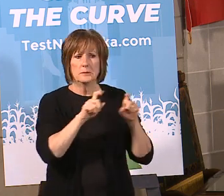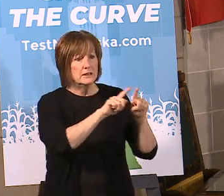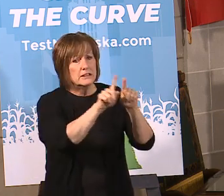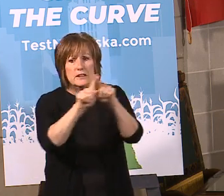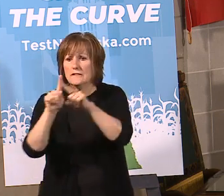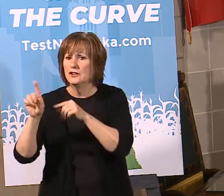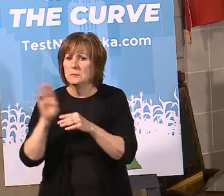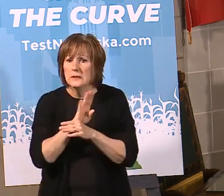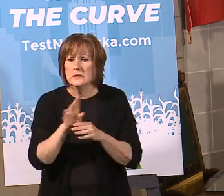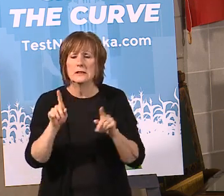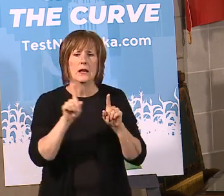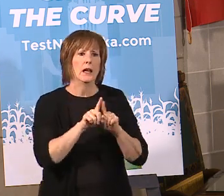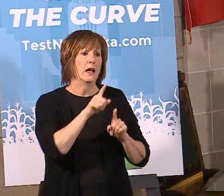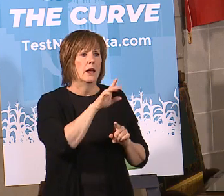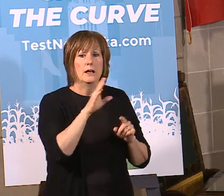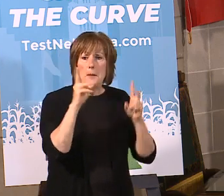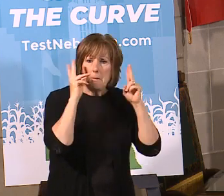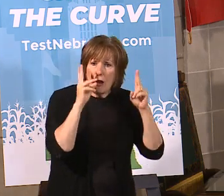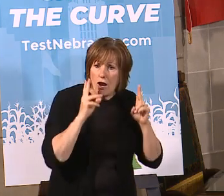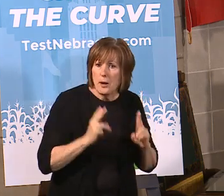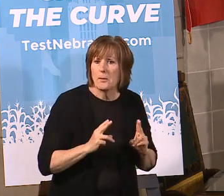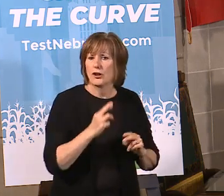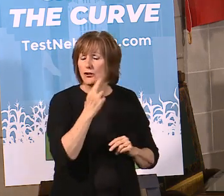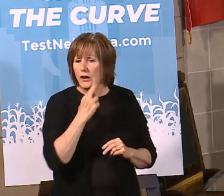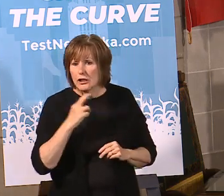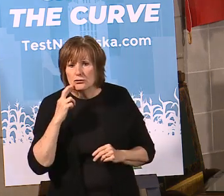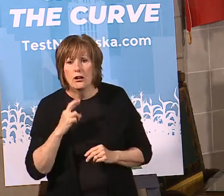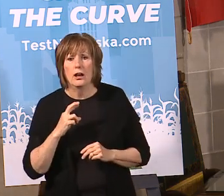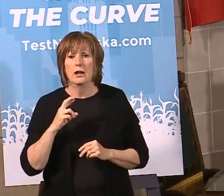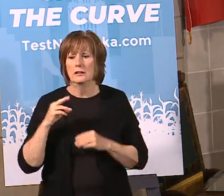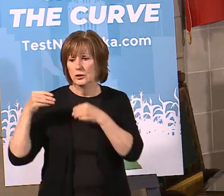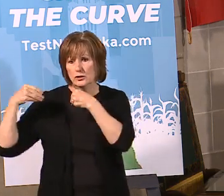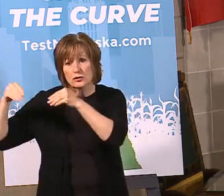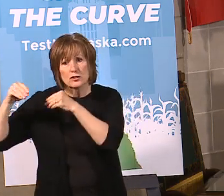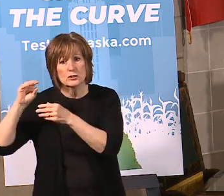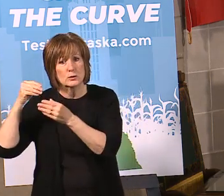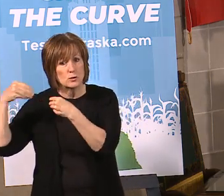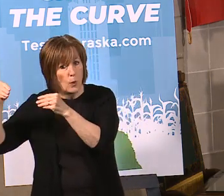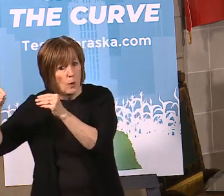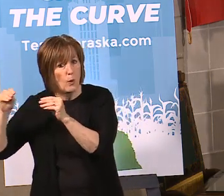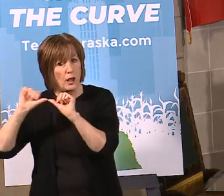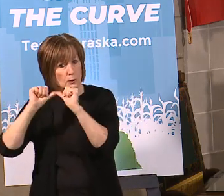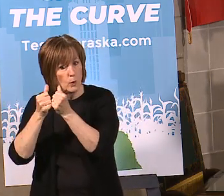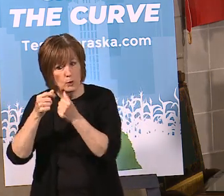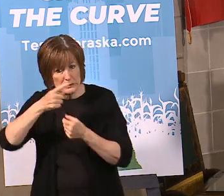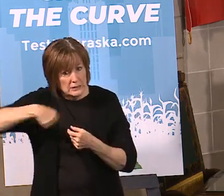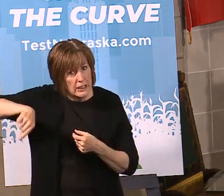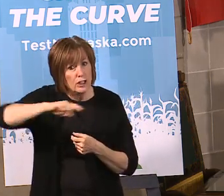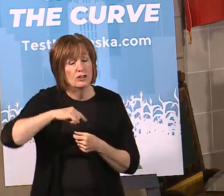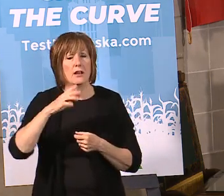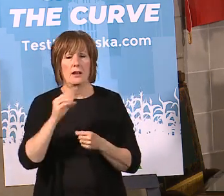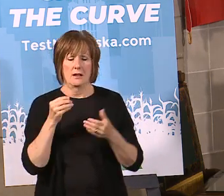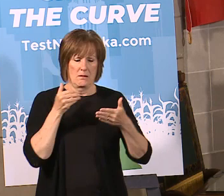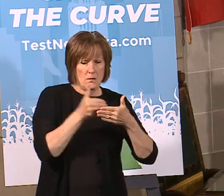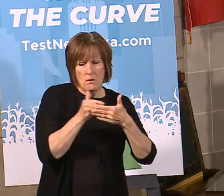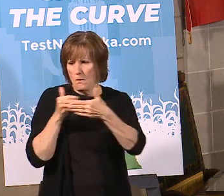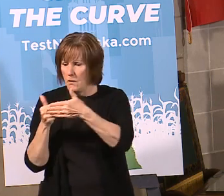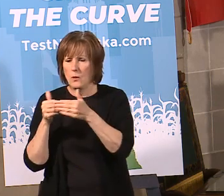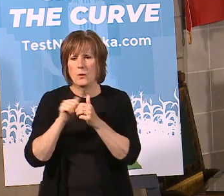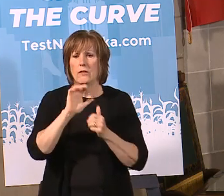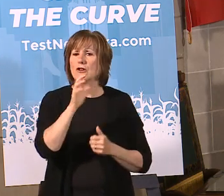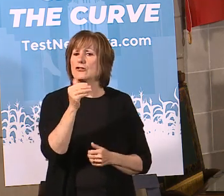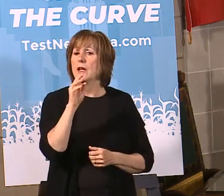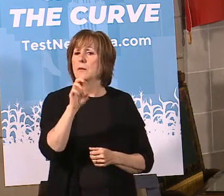associations such as the barber, restaurant, and retail associations, and retail we're working closely with our chambers of commerce